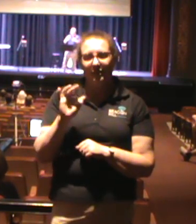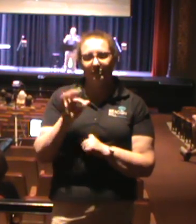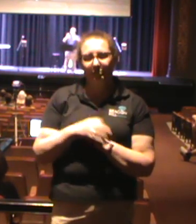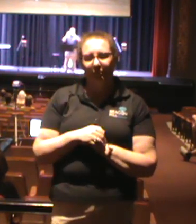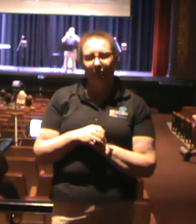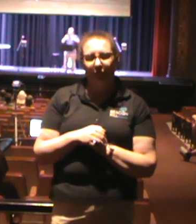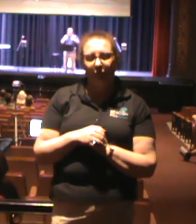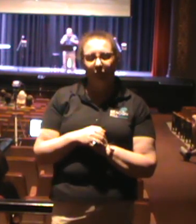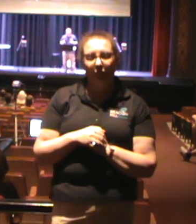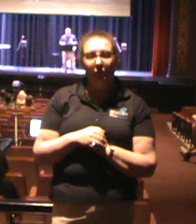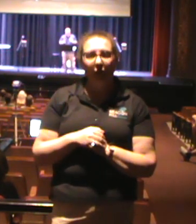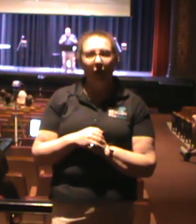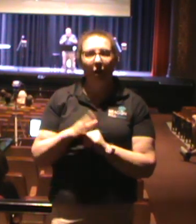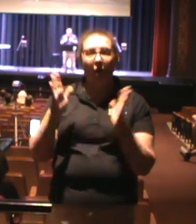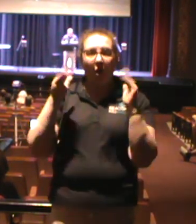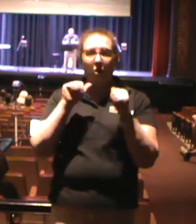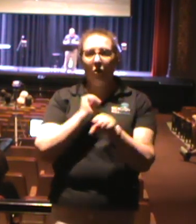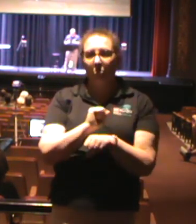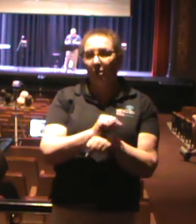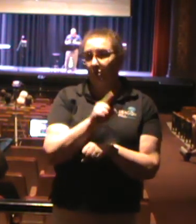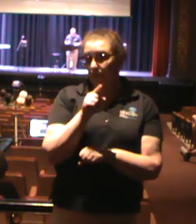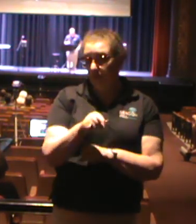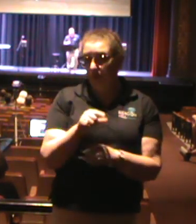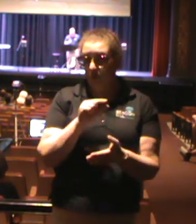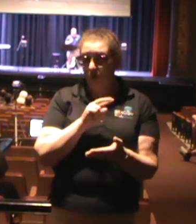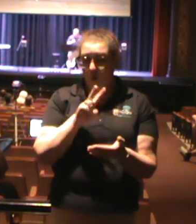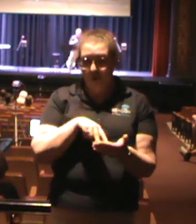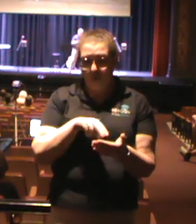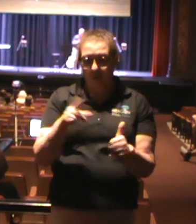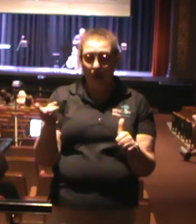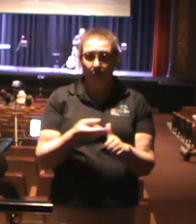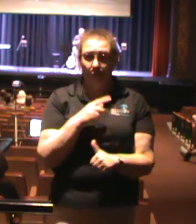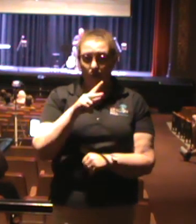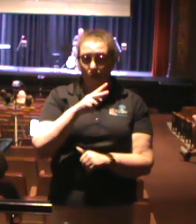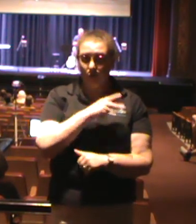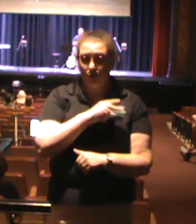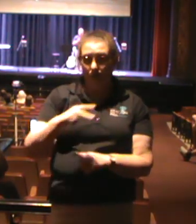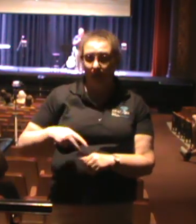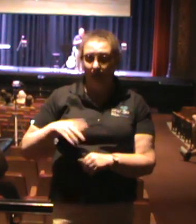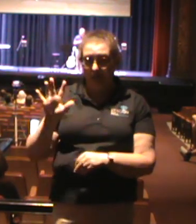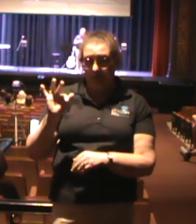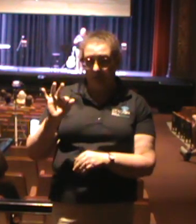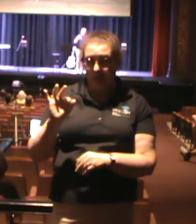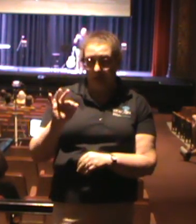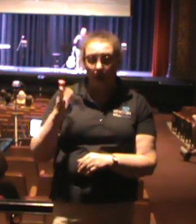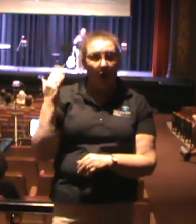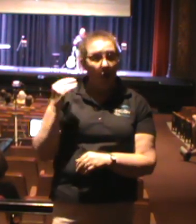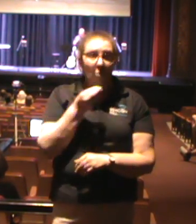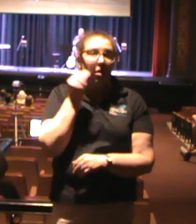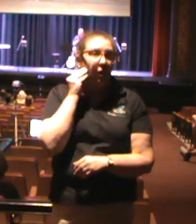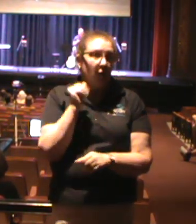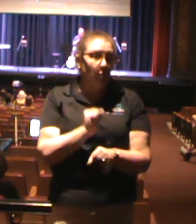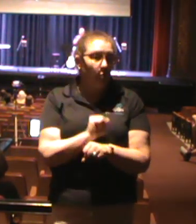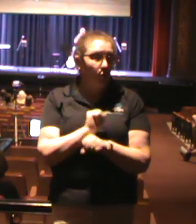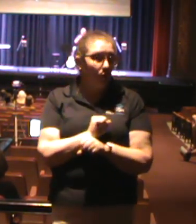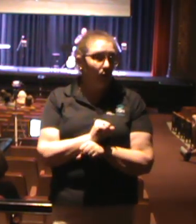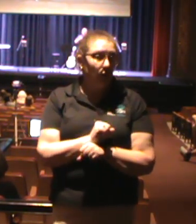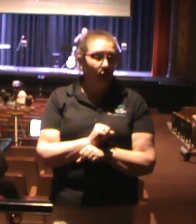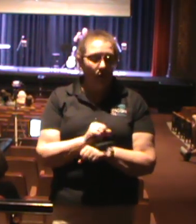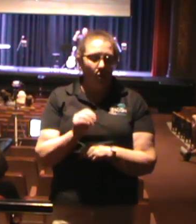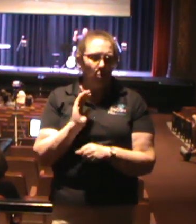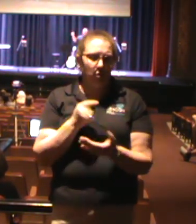Kings 19. Why is there a homework assignment for you? One, we're talking about this passage. Two, as God would have it,